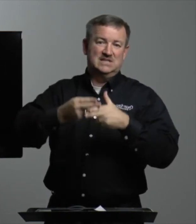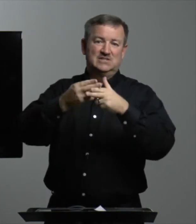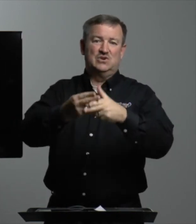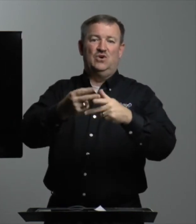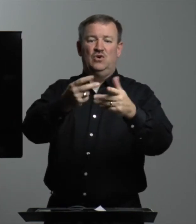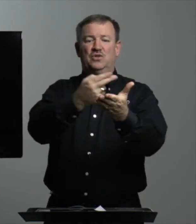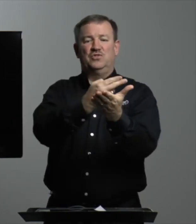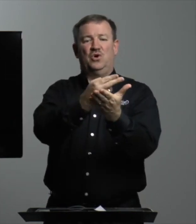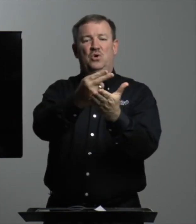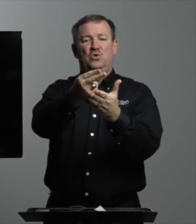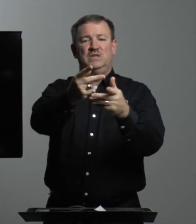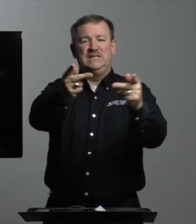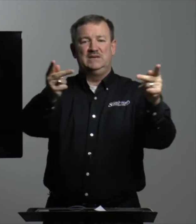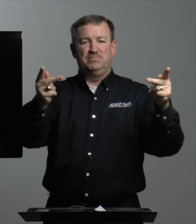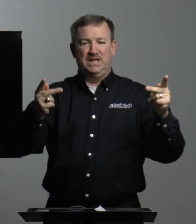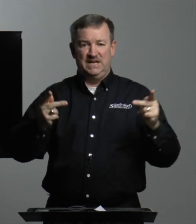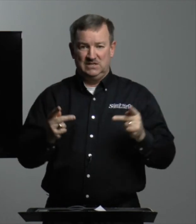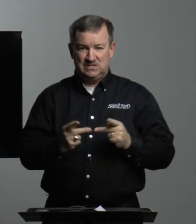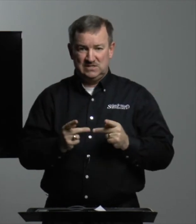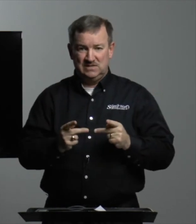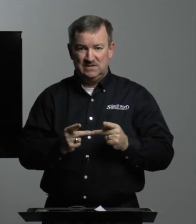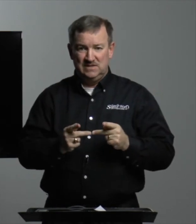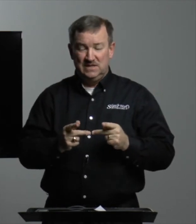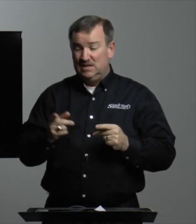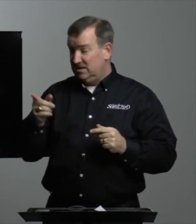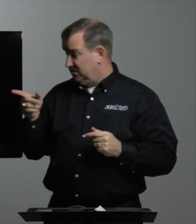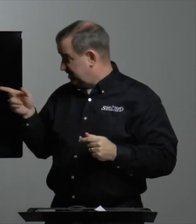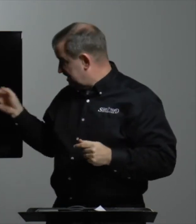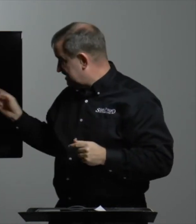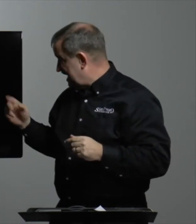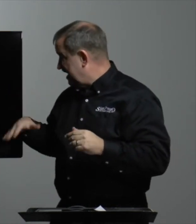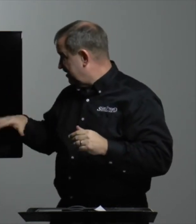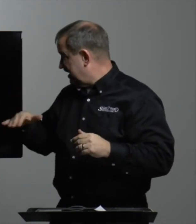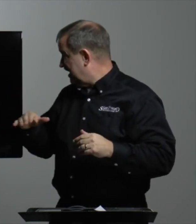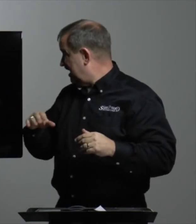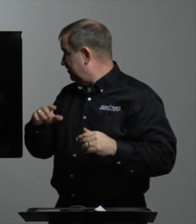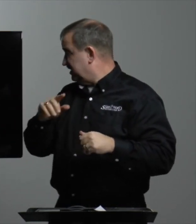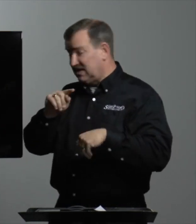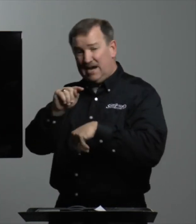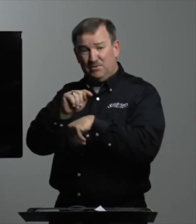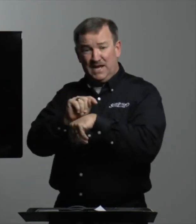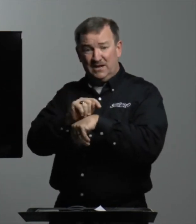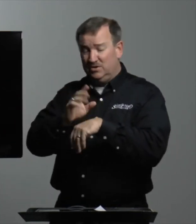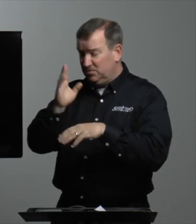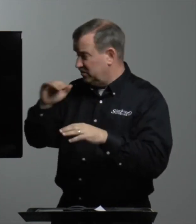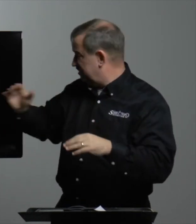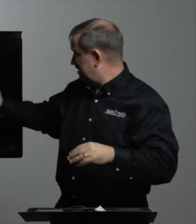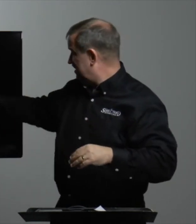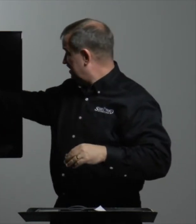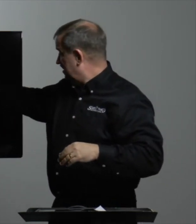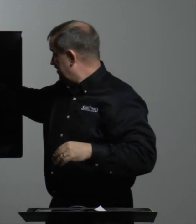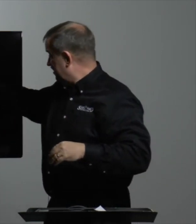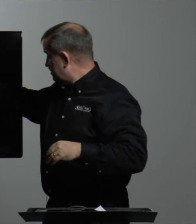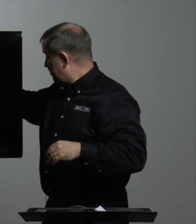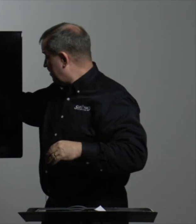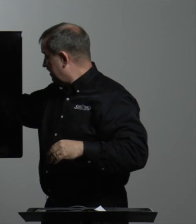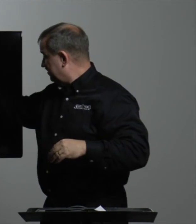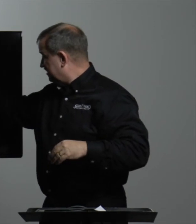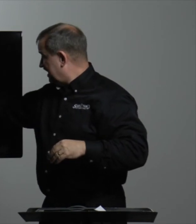is called the holy place. This area of the tabernacle, it would have been this part of the